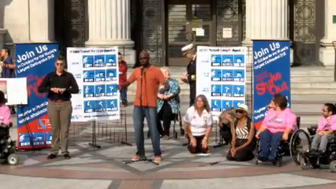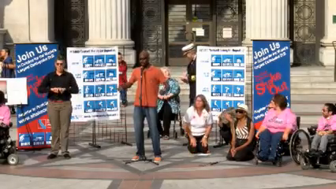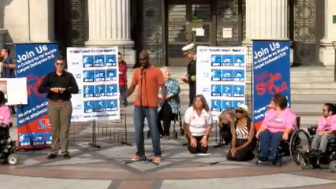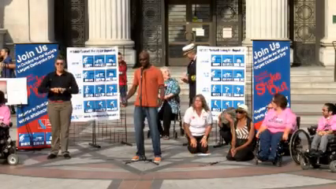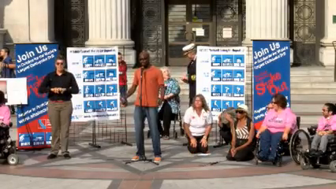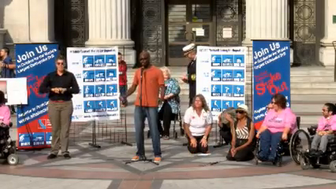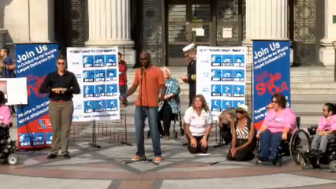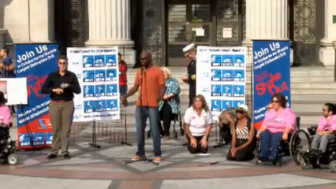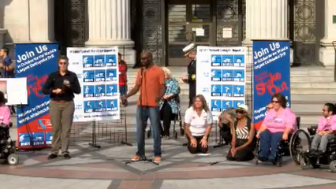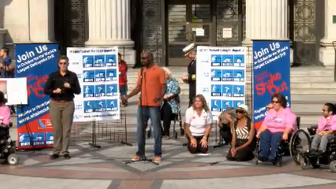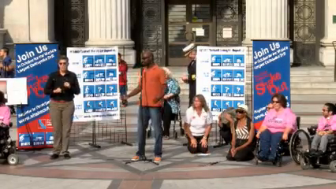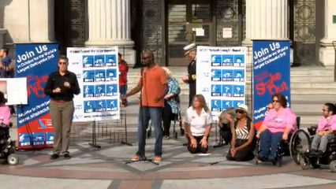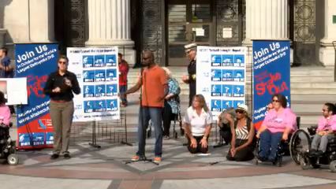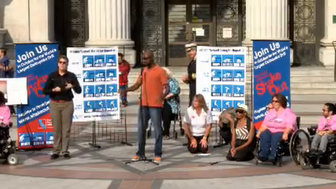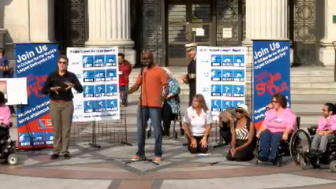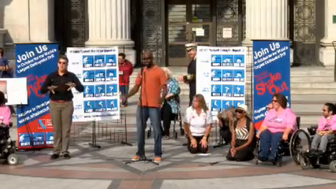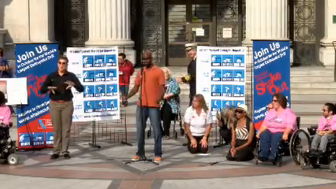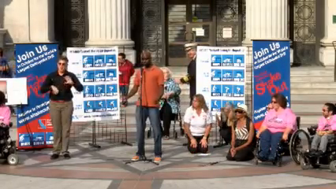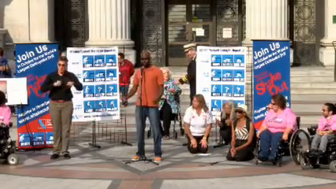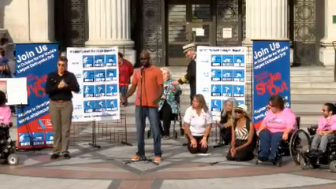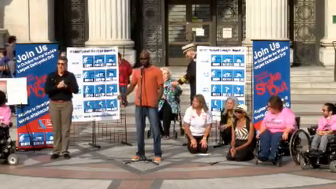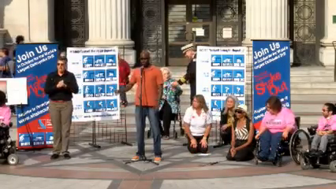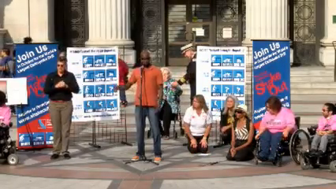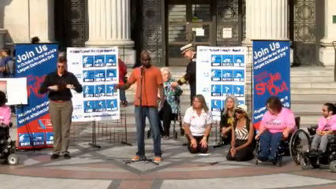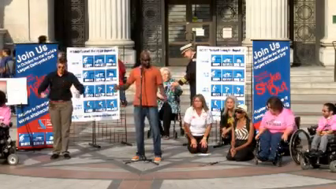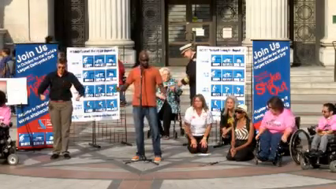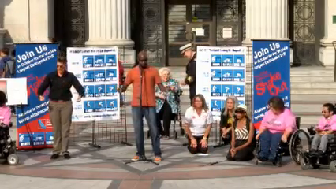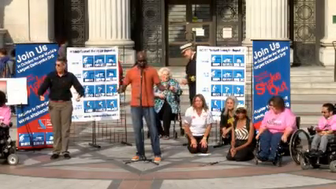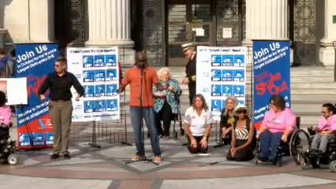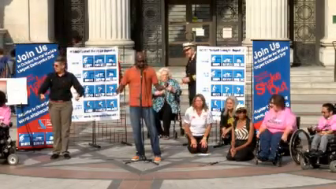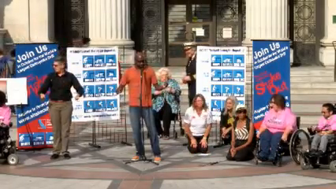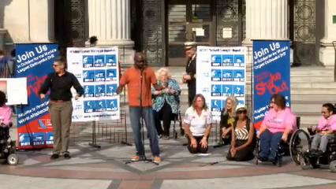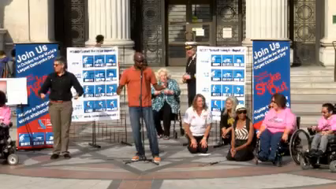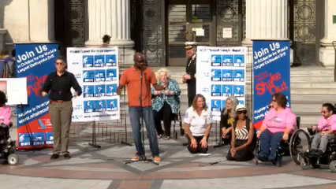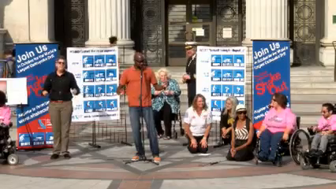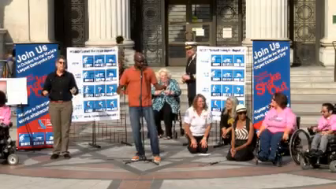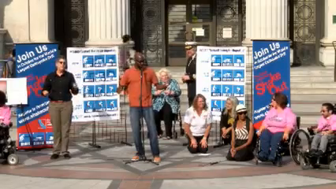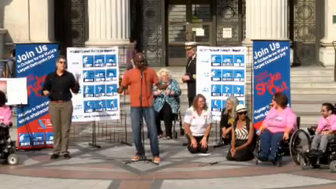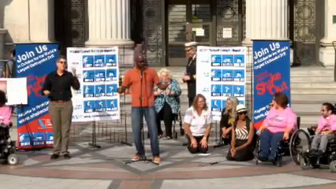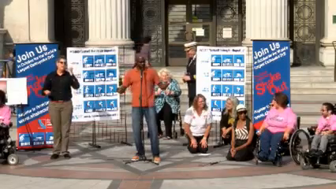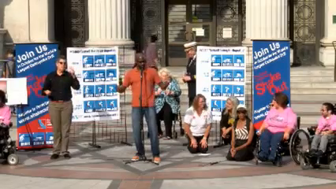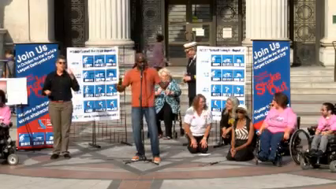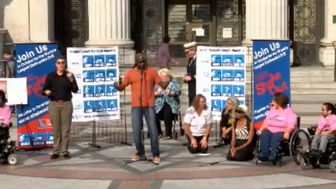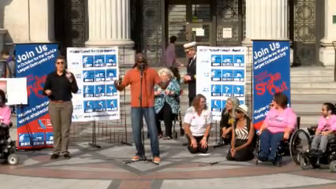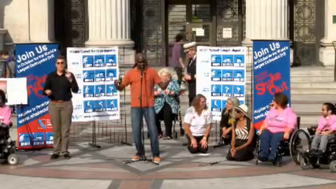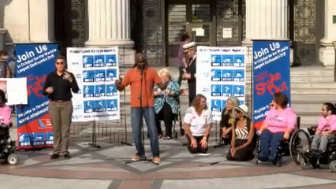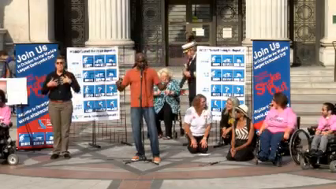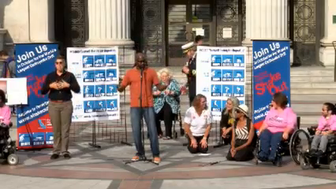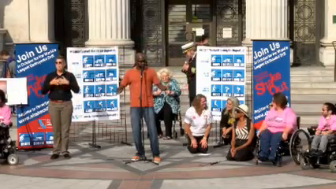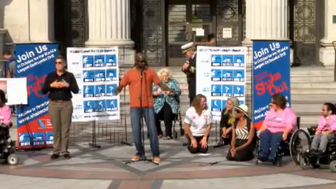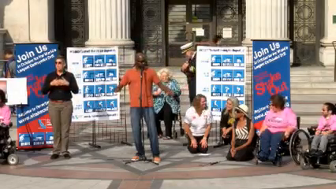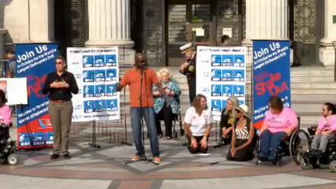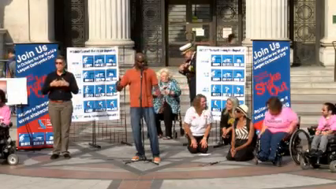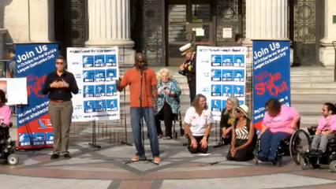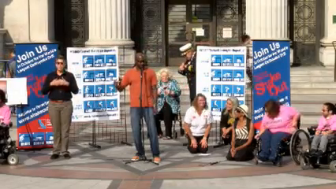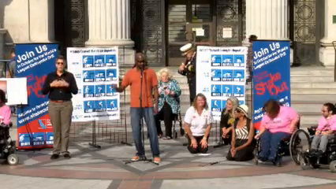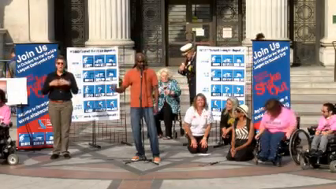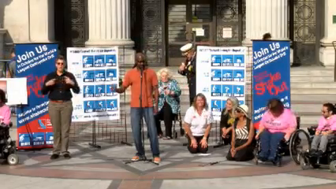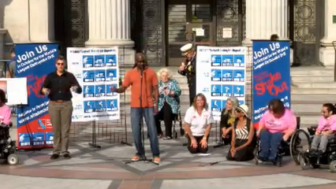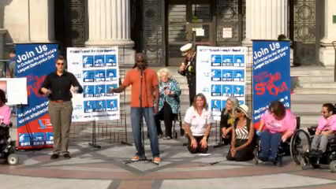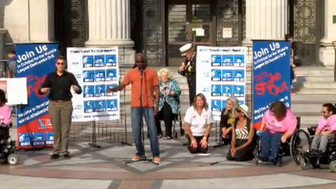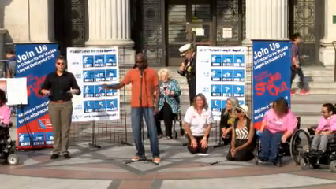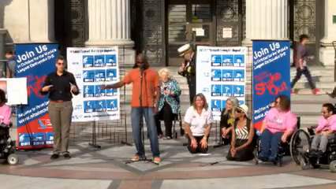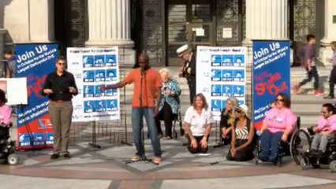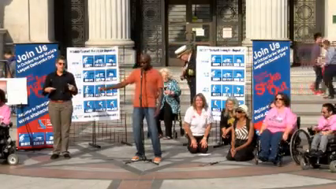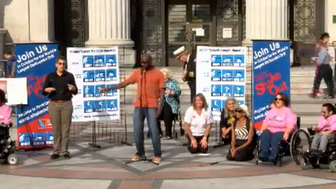also lock. So you would lock your wheels. If you're in a manual chair, you would have to lock your wheels. If you're in a power